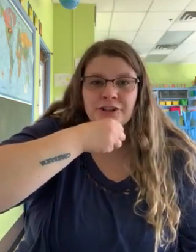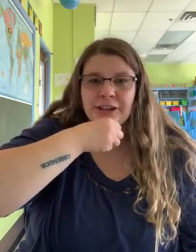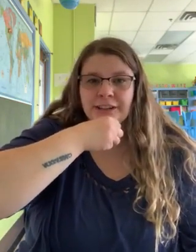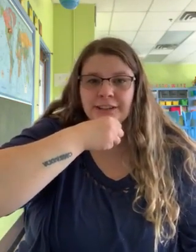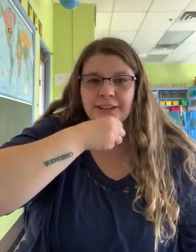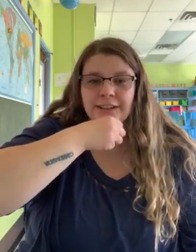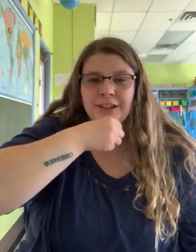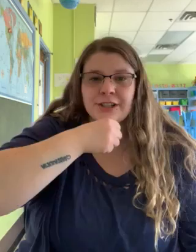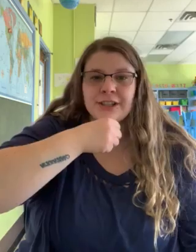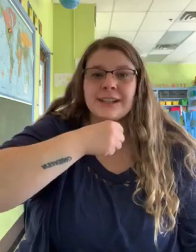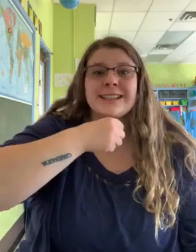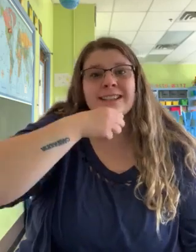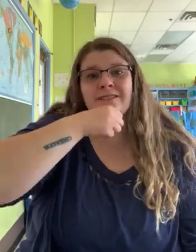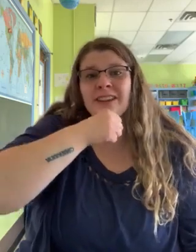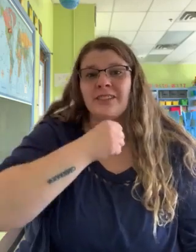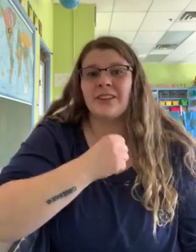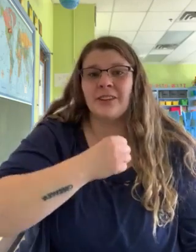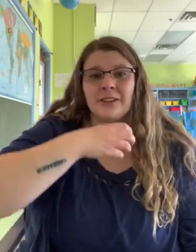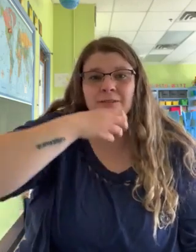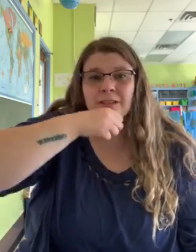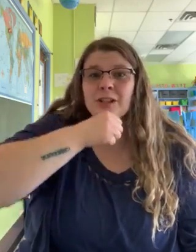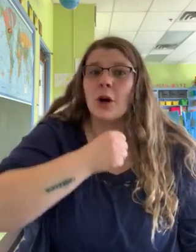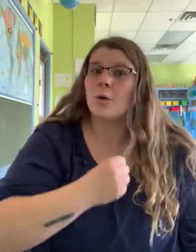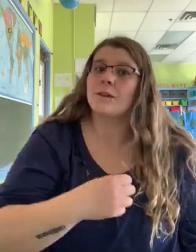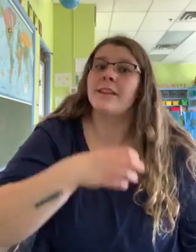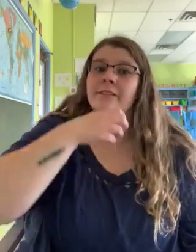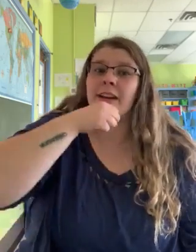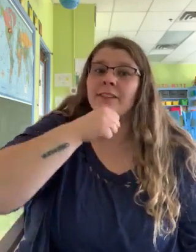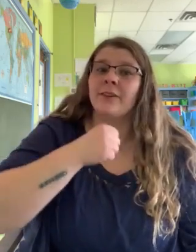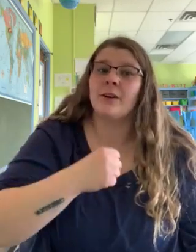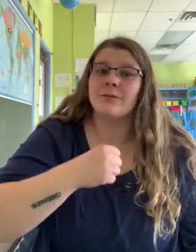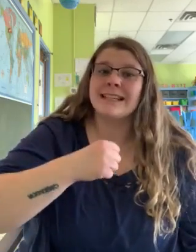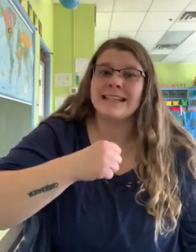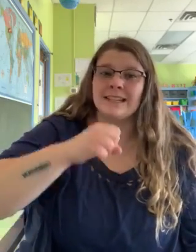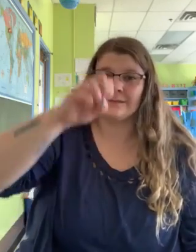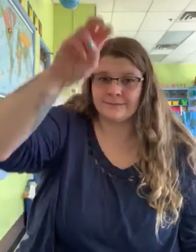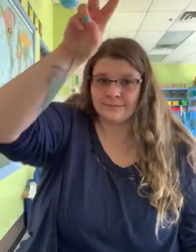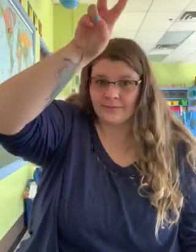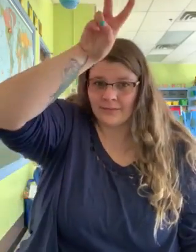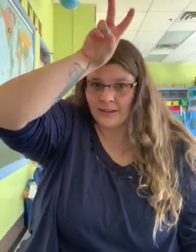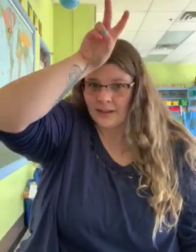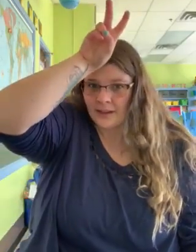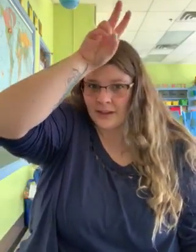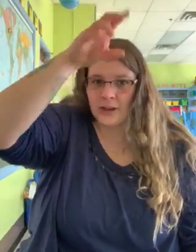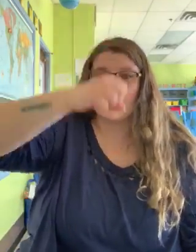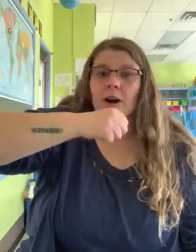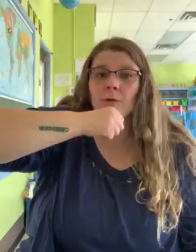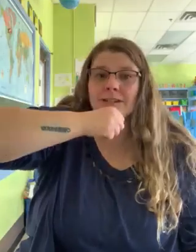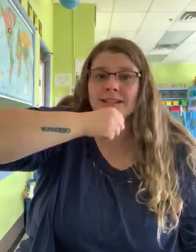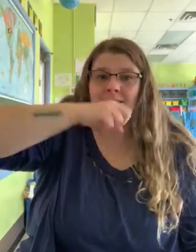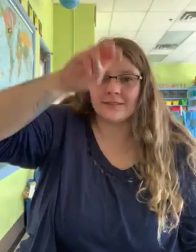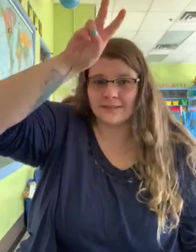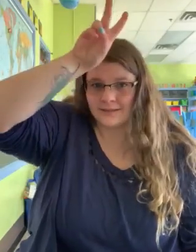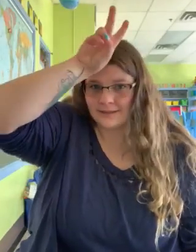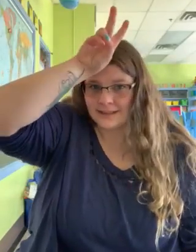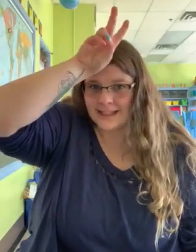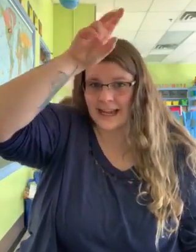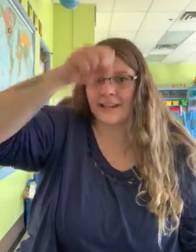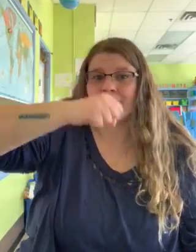chin because they've got a little goat. They've got a little goatee. Goat. It's kind of